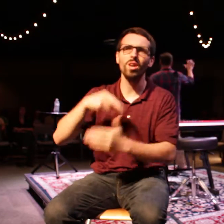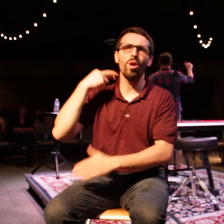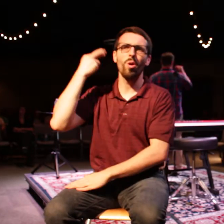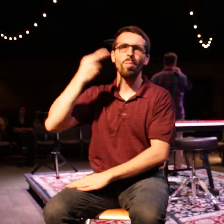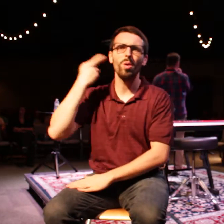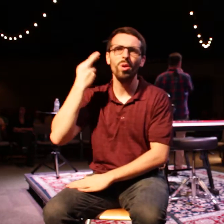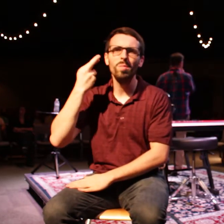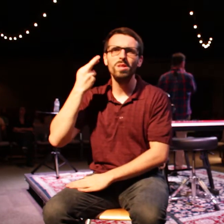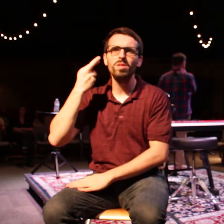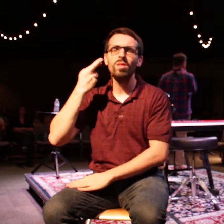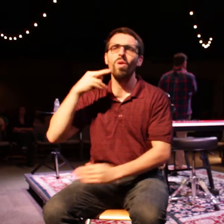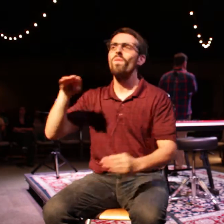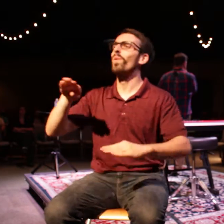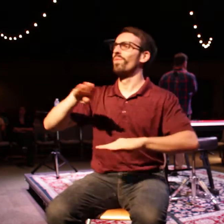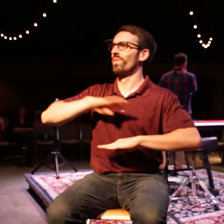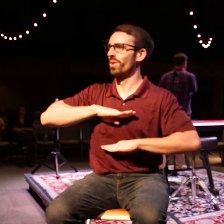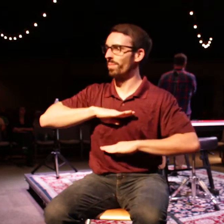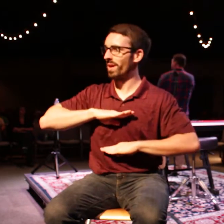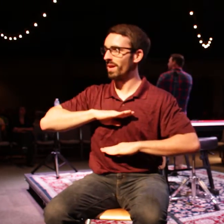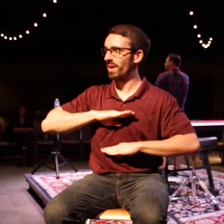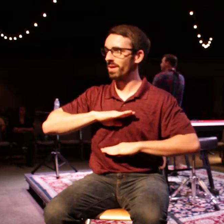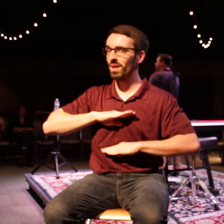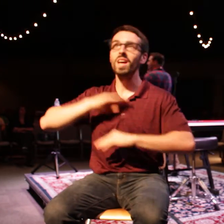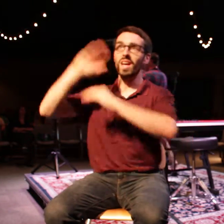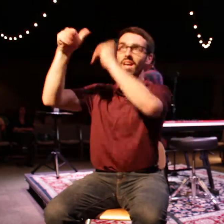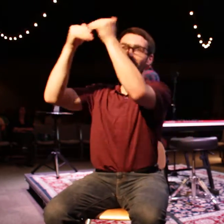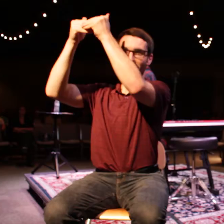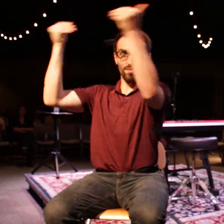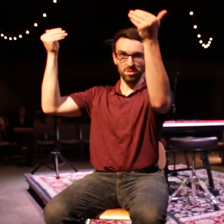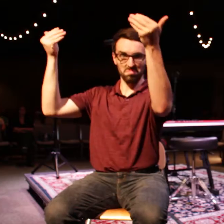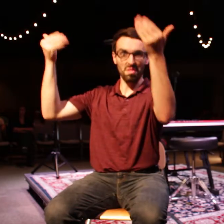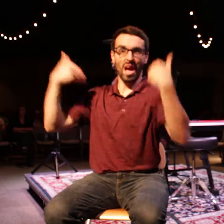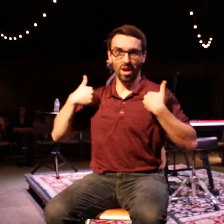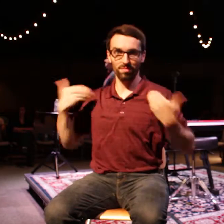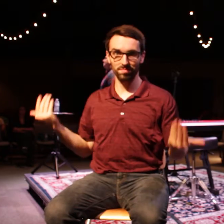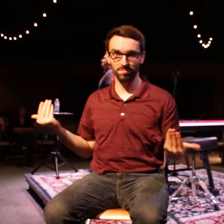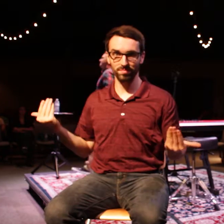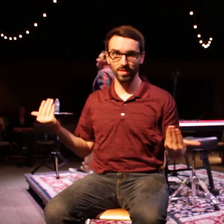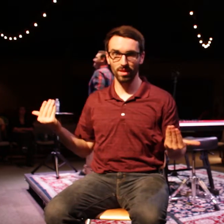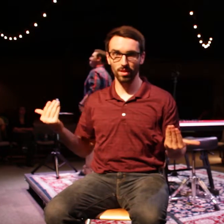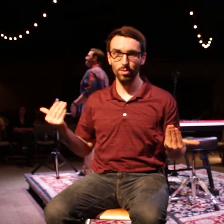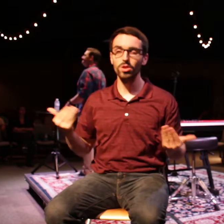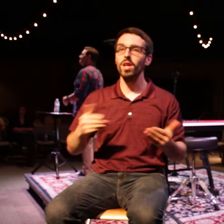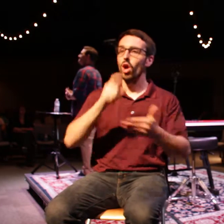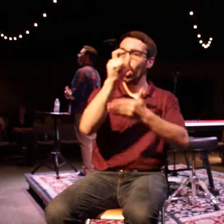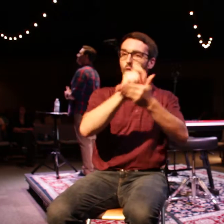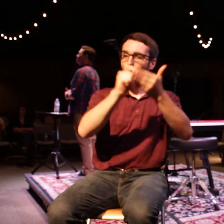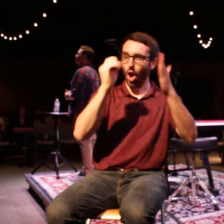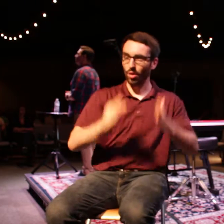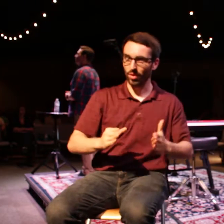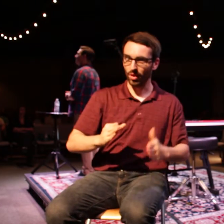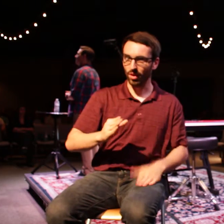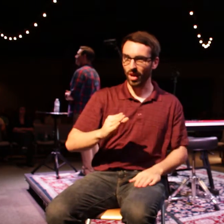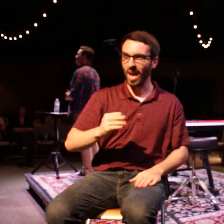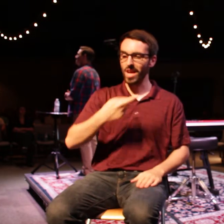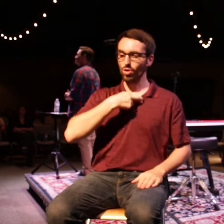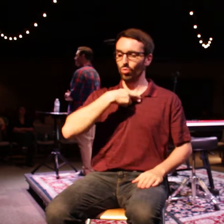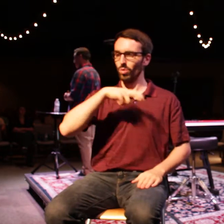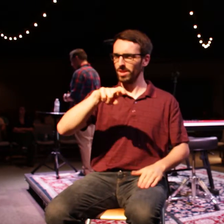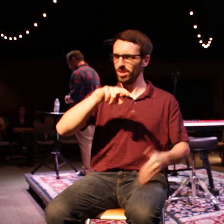eternity in heaven. I like what Eugene Peterson said. He's an author and theologian. He said, it's the devil's work to make us think our